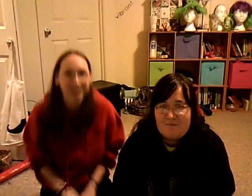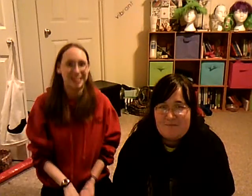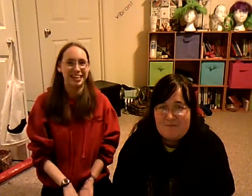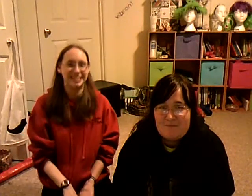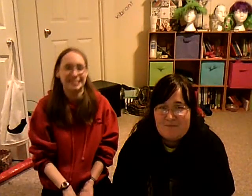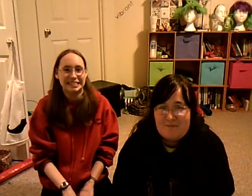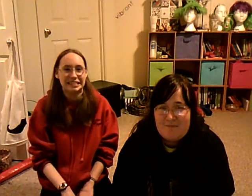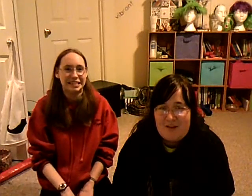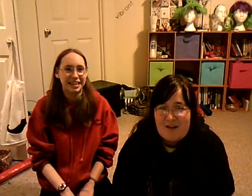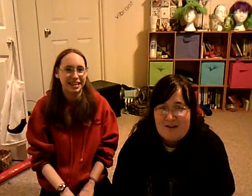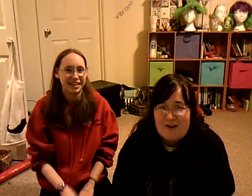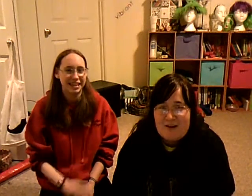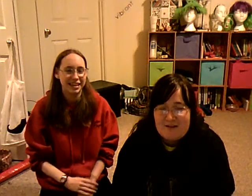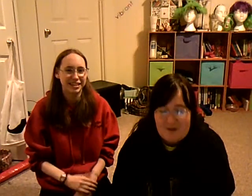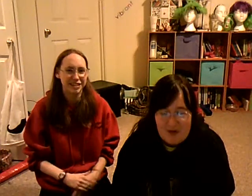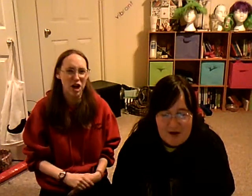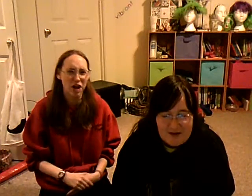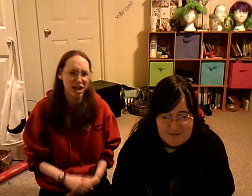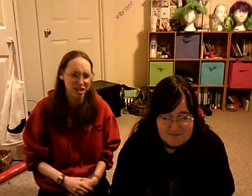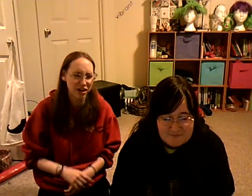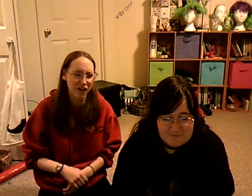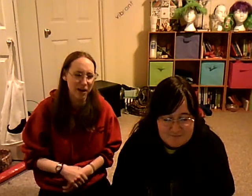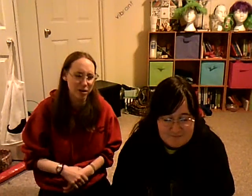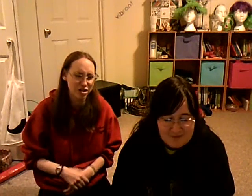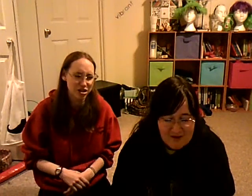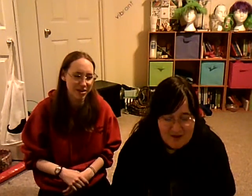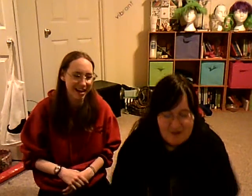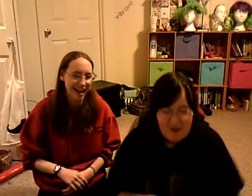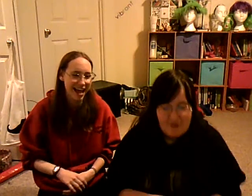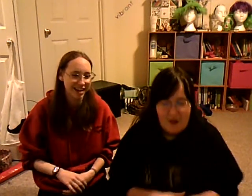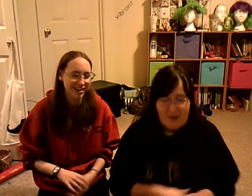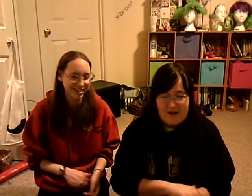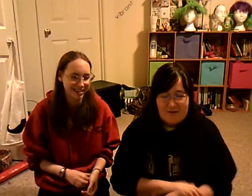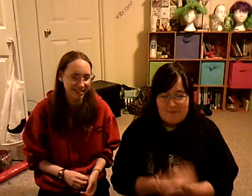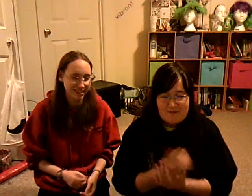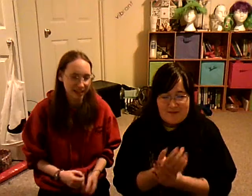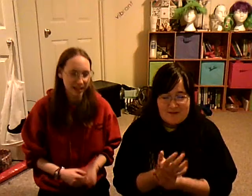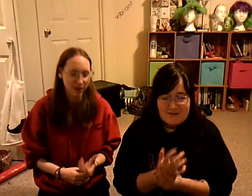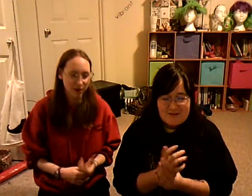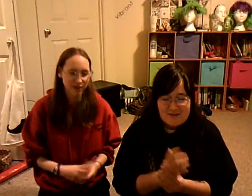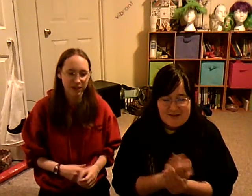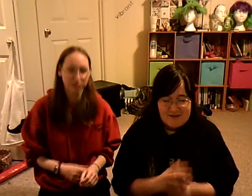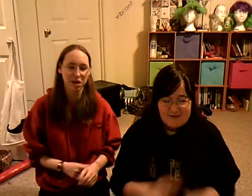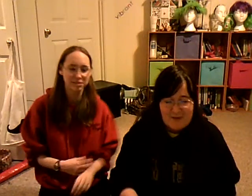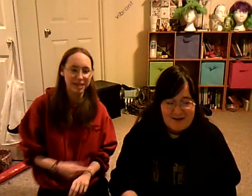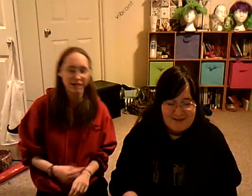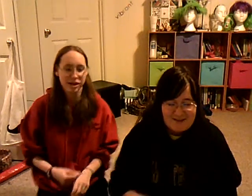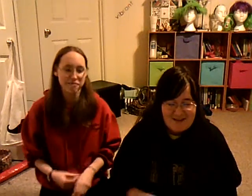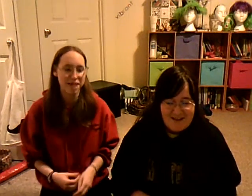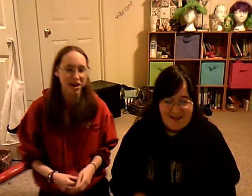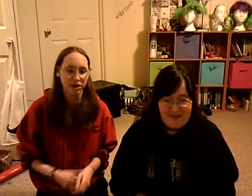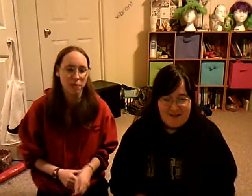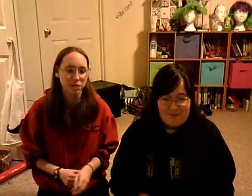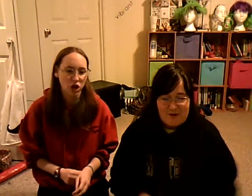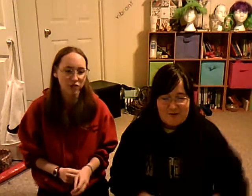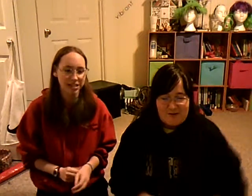No, that's no glory! No, that's no glory! No yellow here! 200 tons of matter of matter observed in